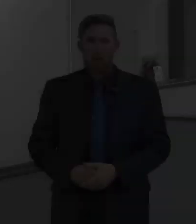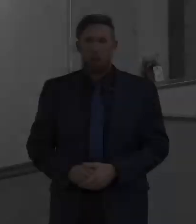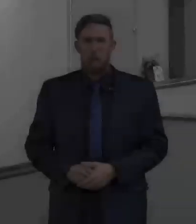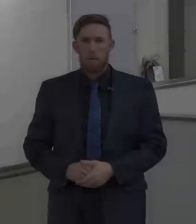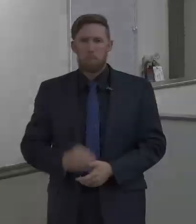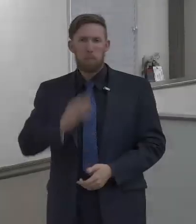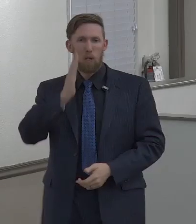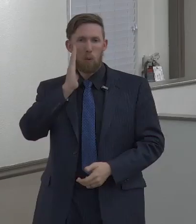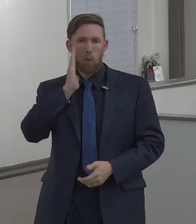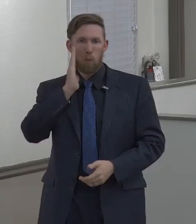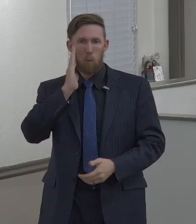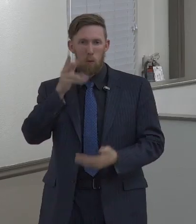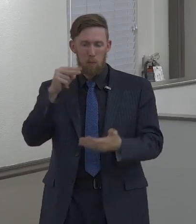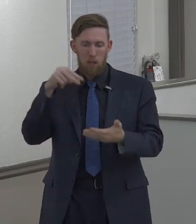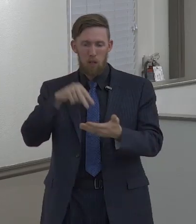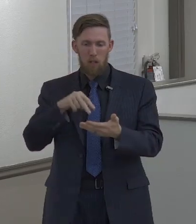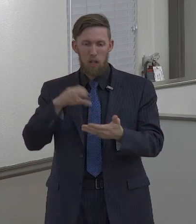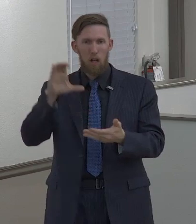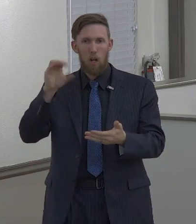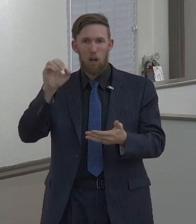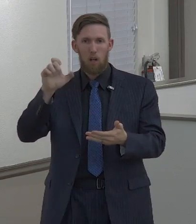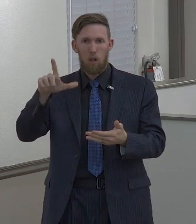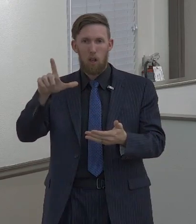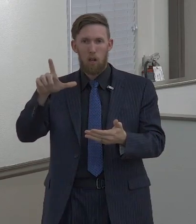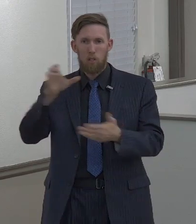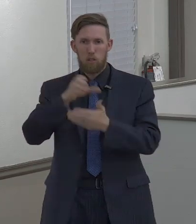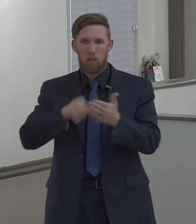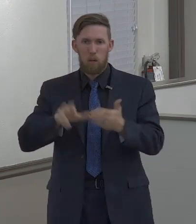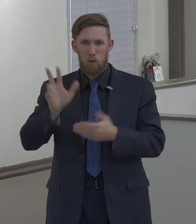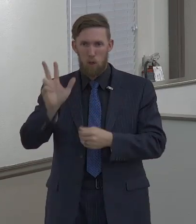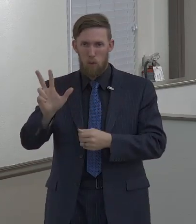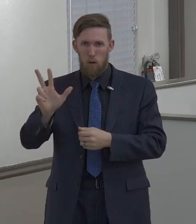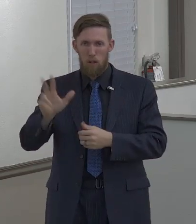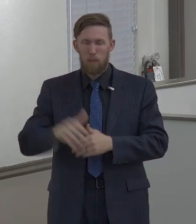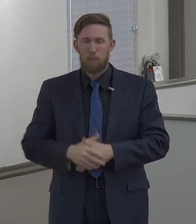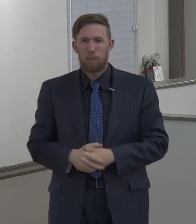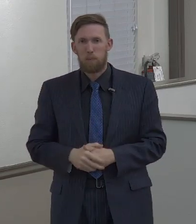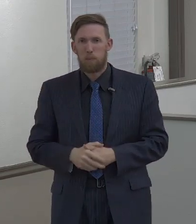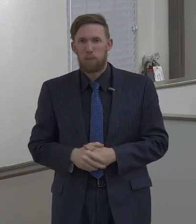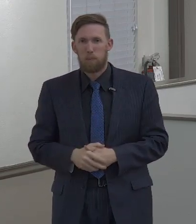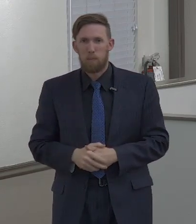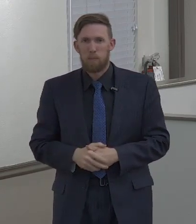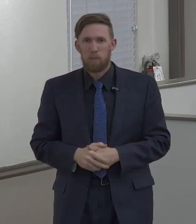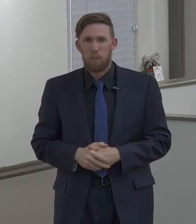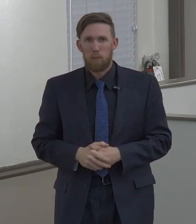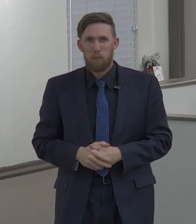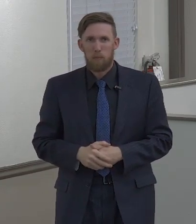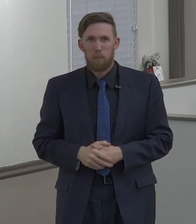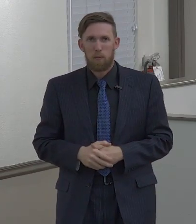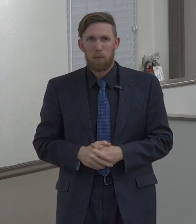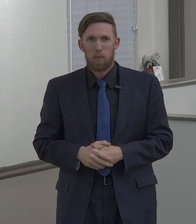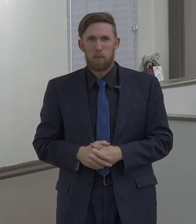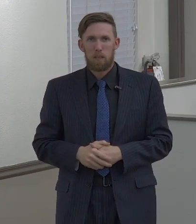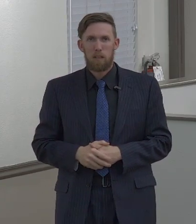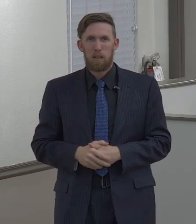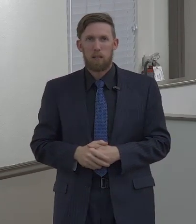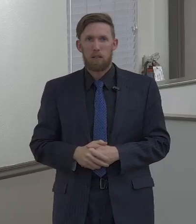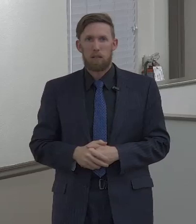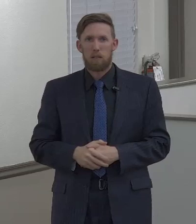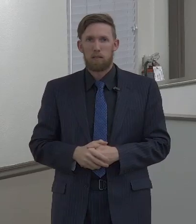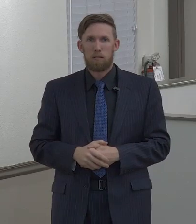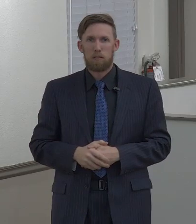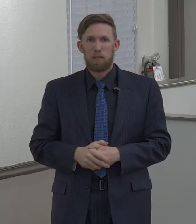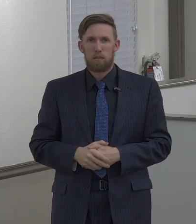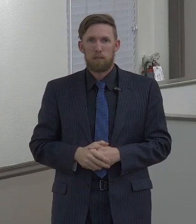In Colossians chapter 3, Colossians chapter